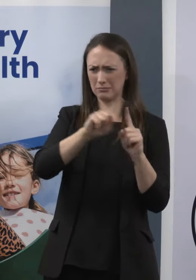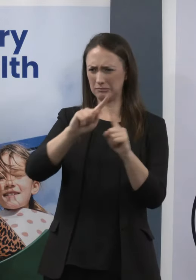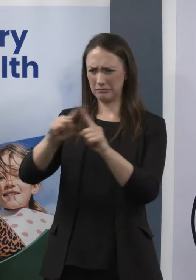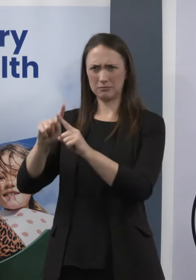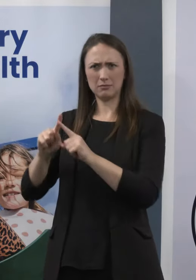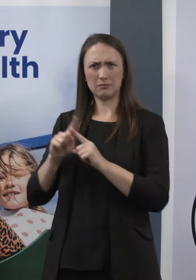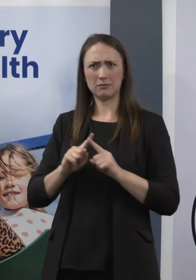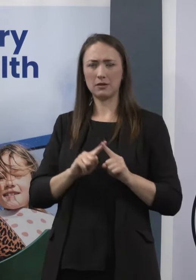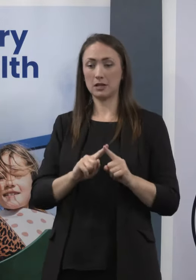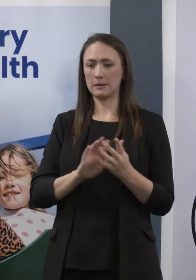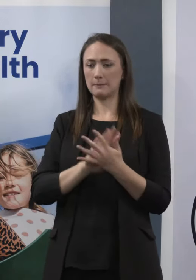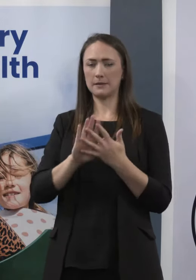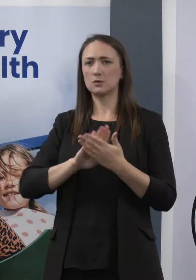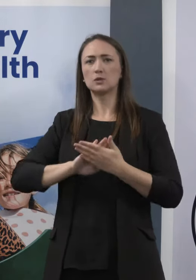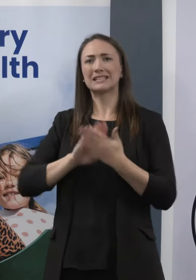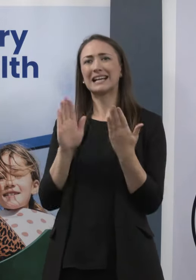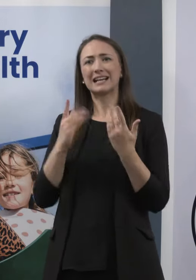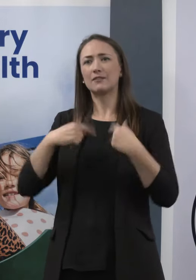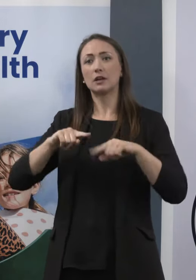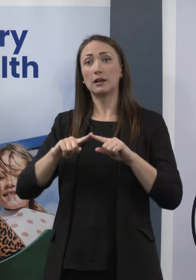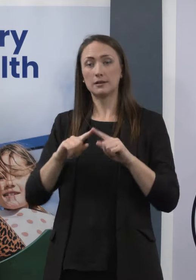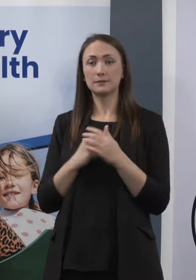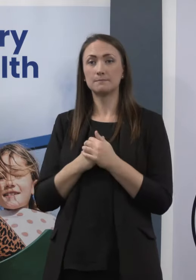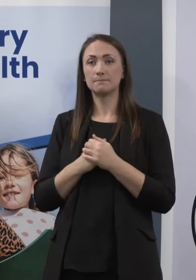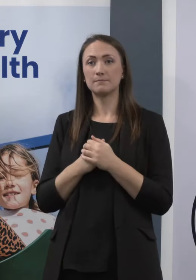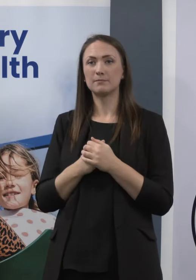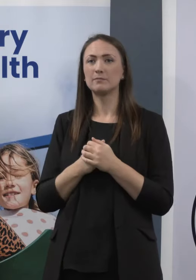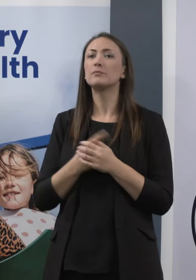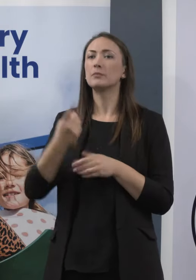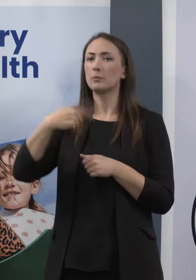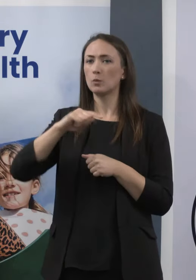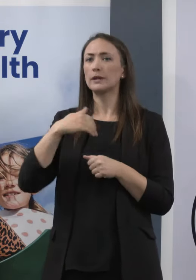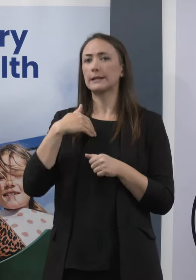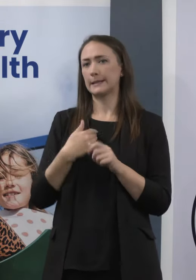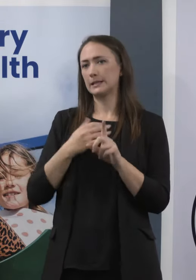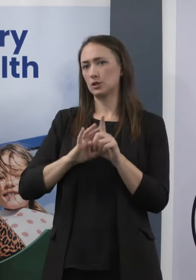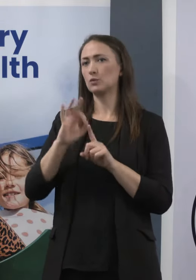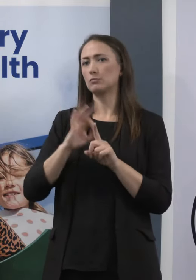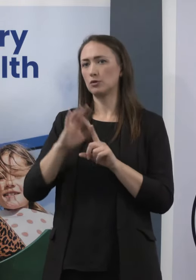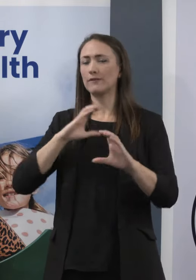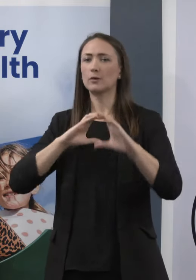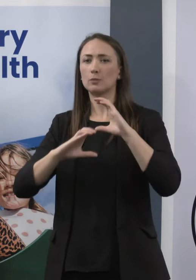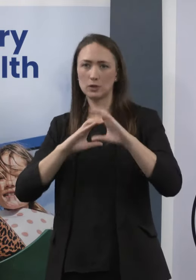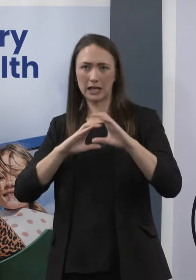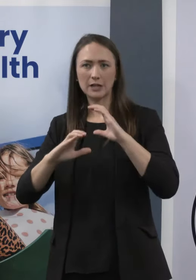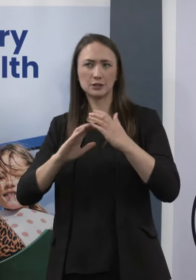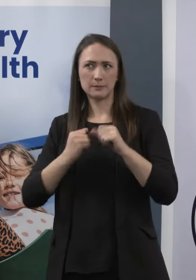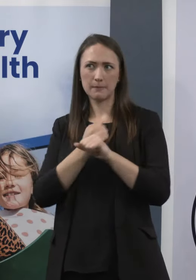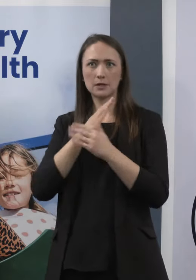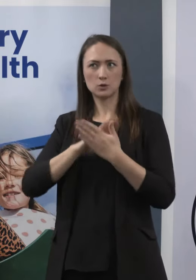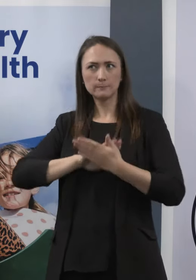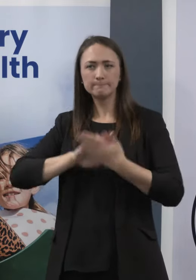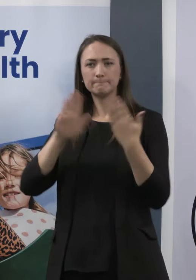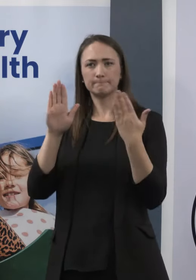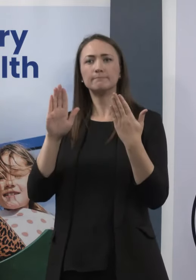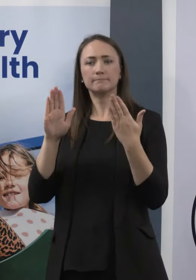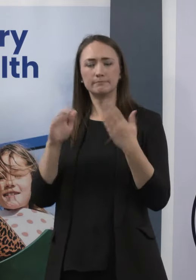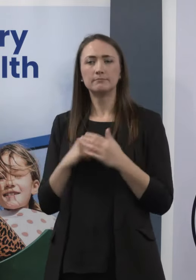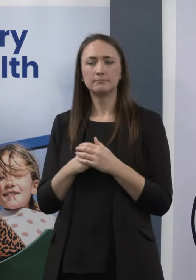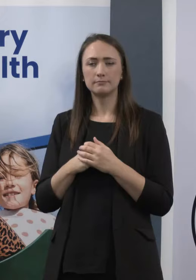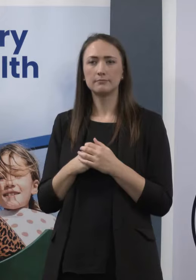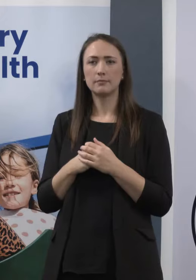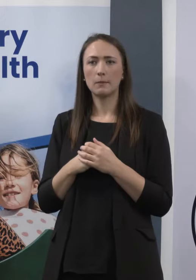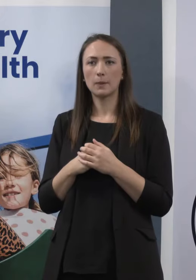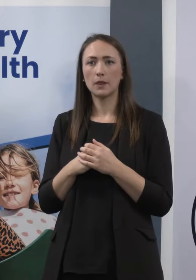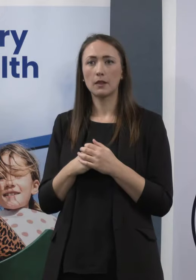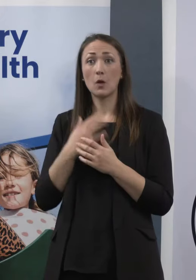better on both estimating that capacity and communicating that nice and clearly. We were updating it on a regular basis, but